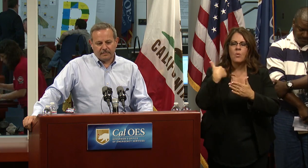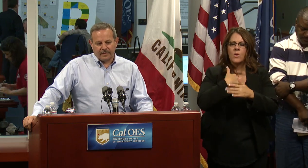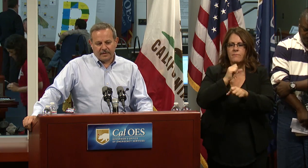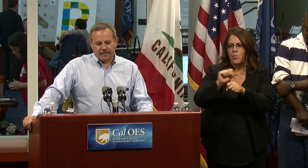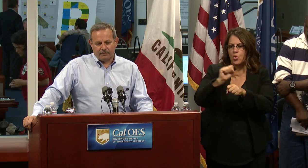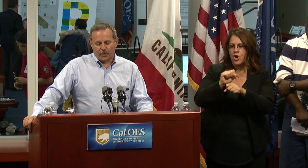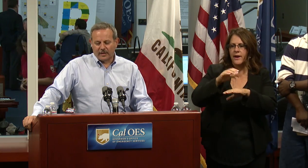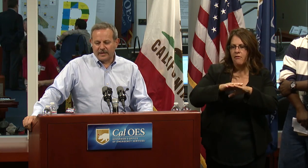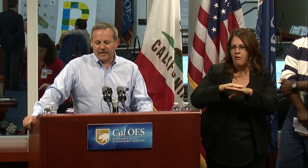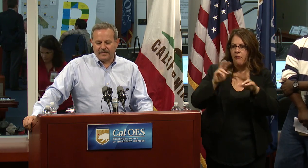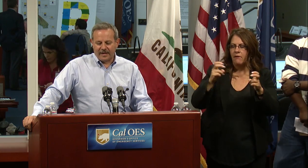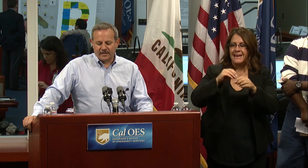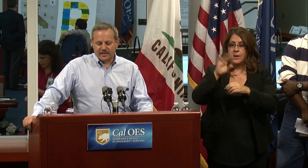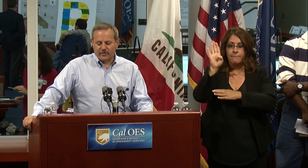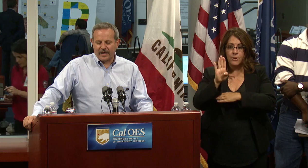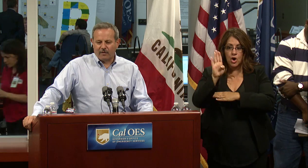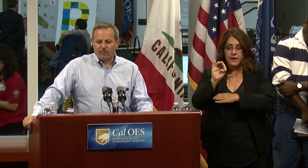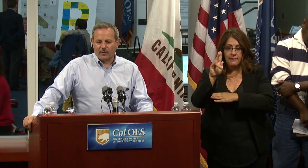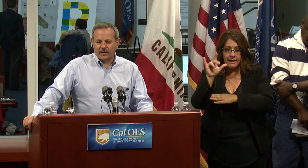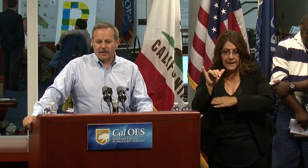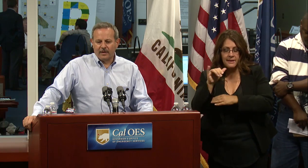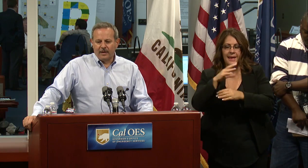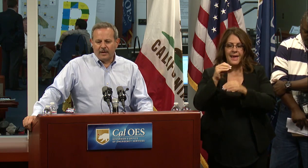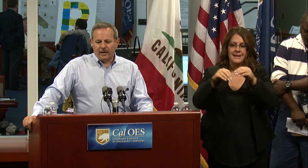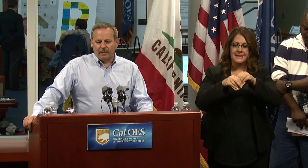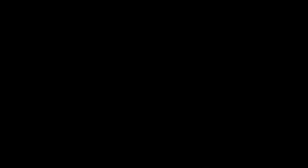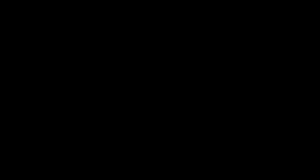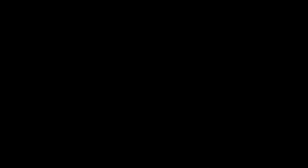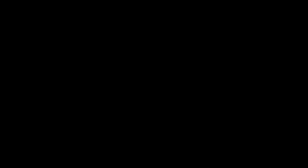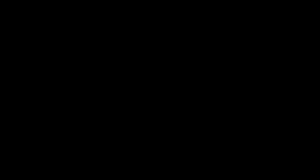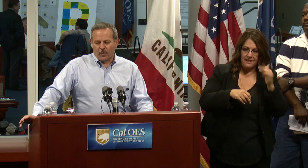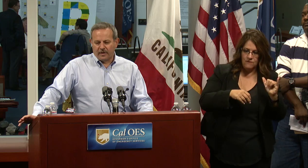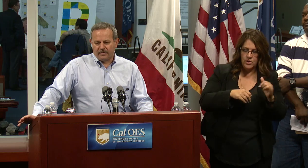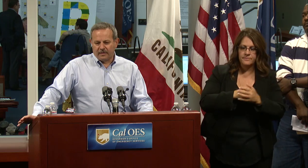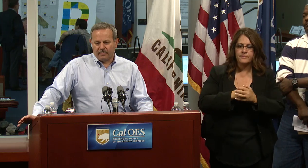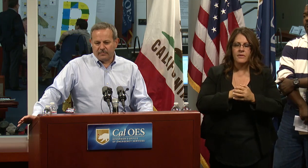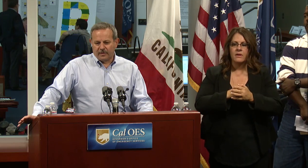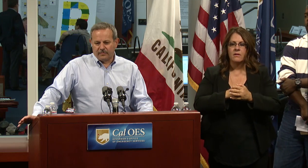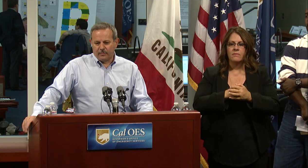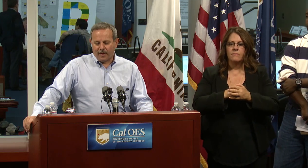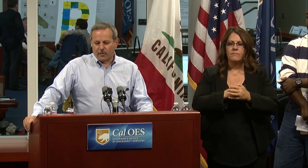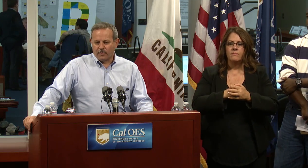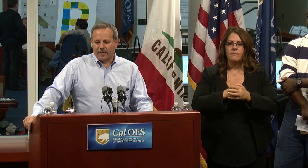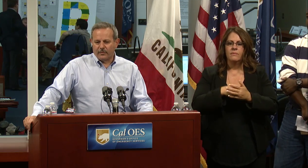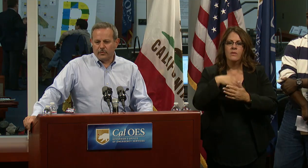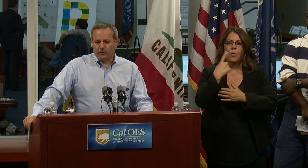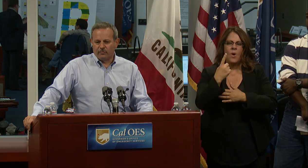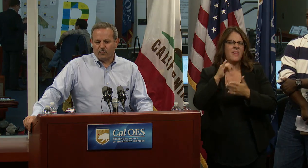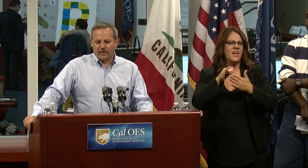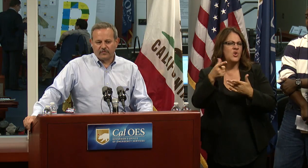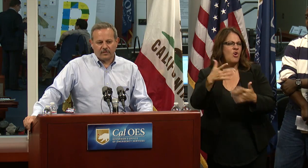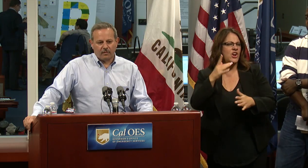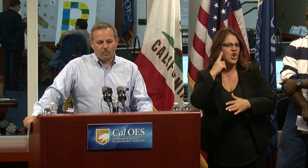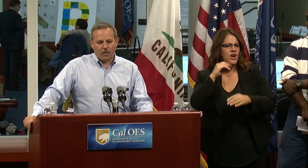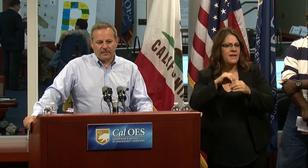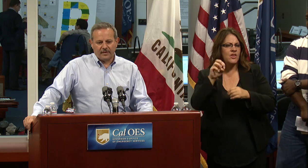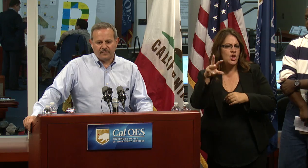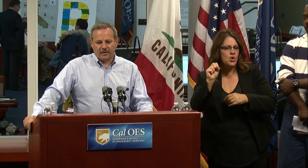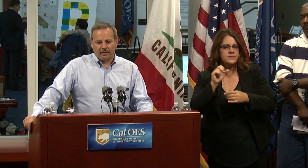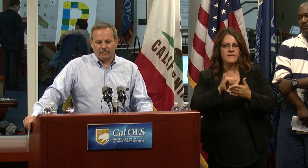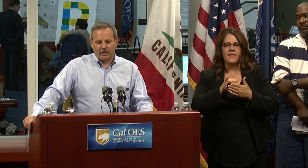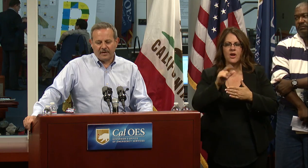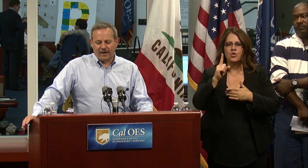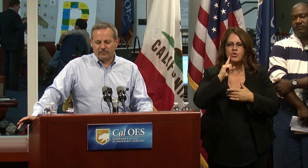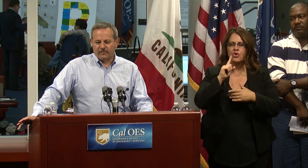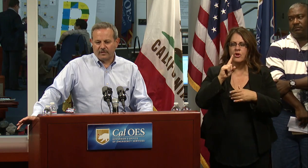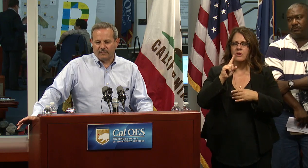in Berkeley and down in Southern California. And I think the one that you probably heard about on the news was one that